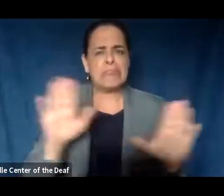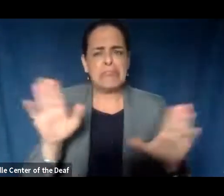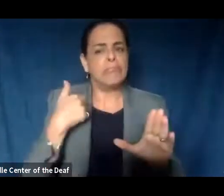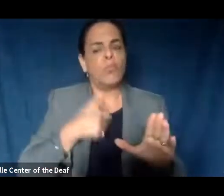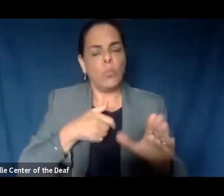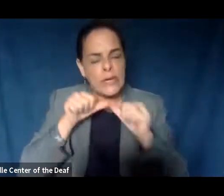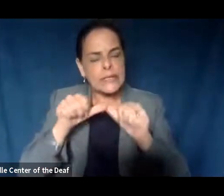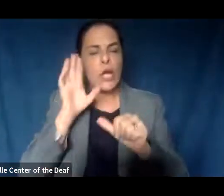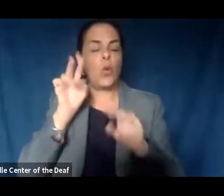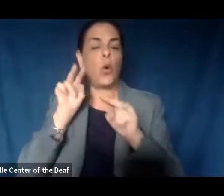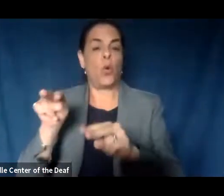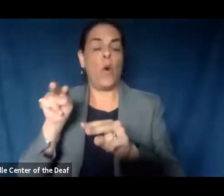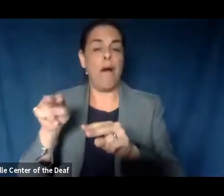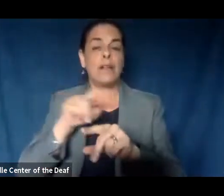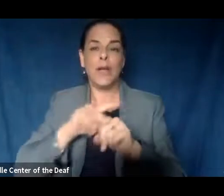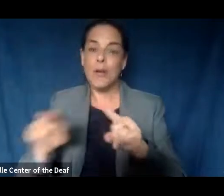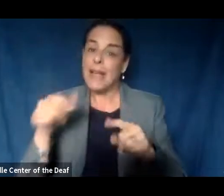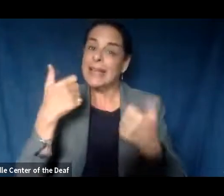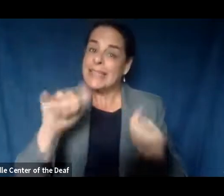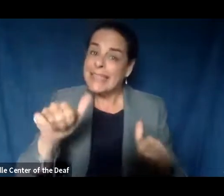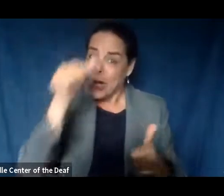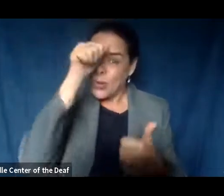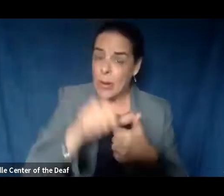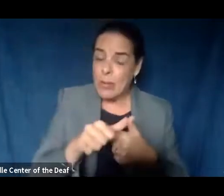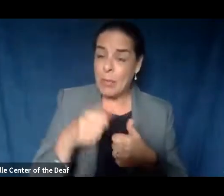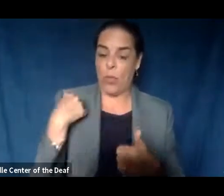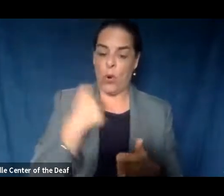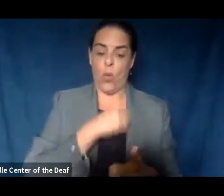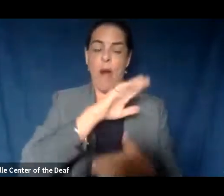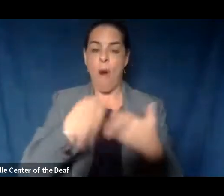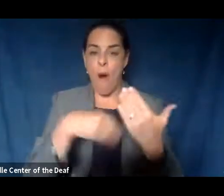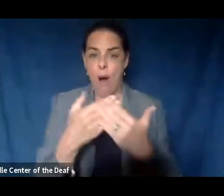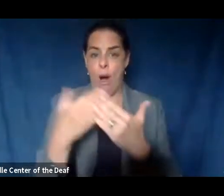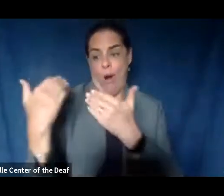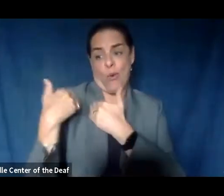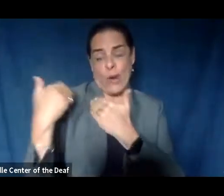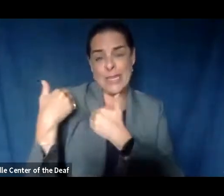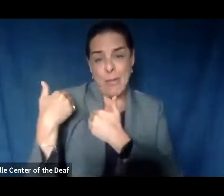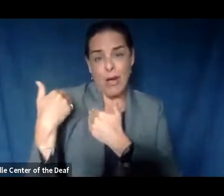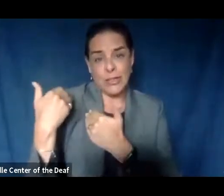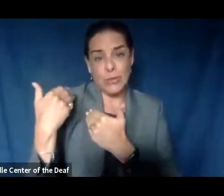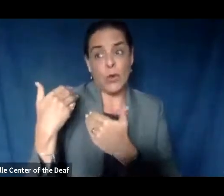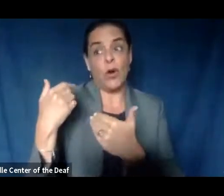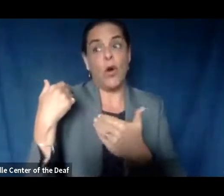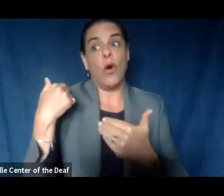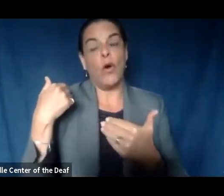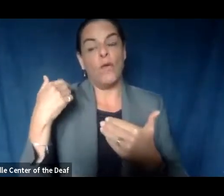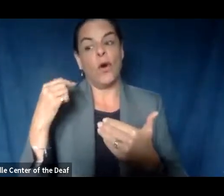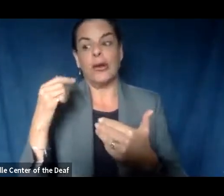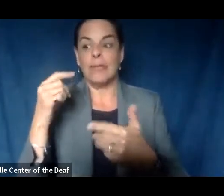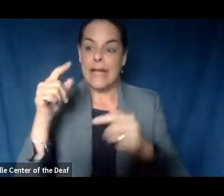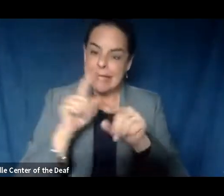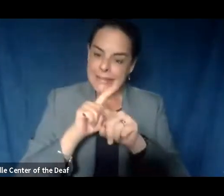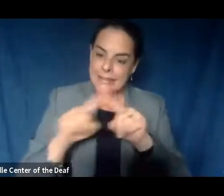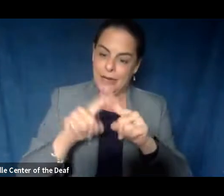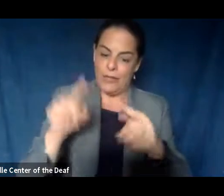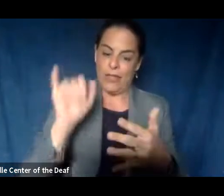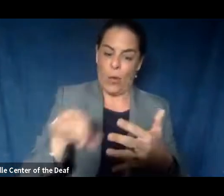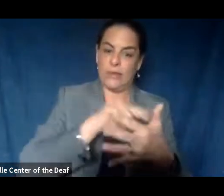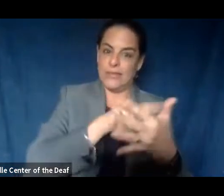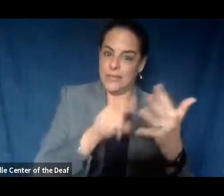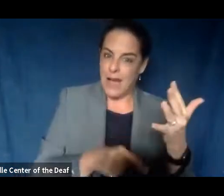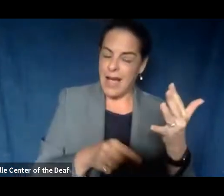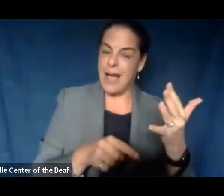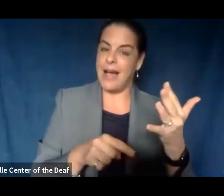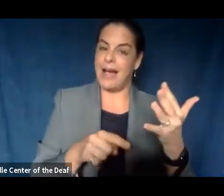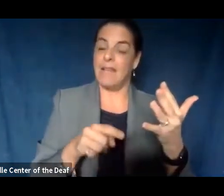the important role each one of us plays and whether or not we as a community can move forward. We need to keep practicing those five things,